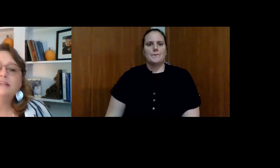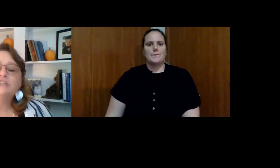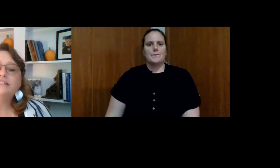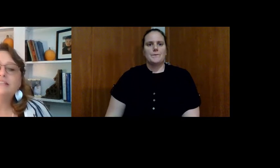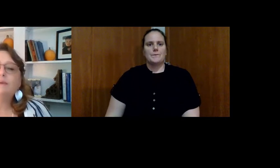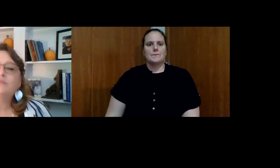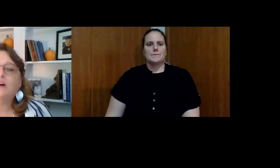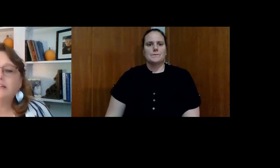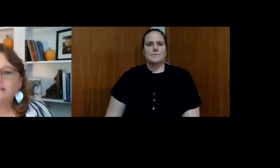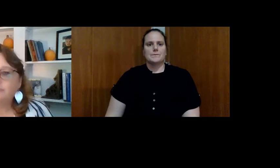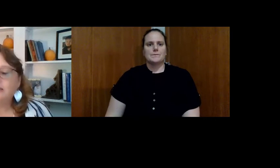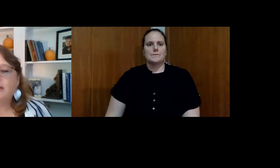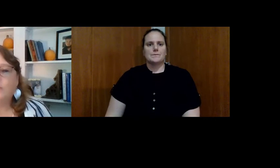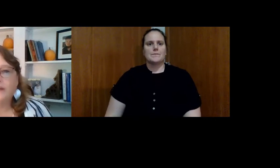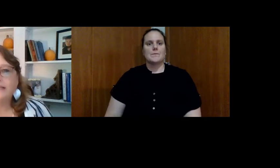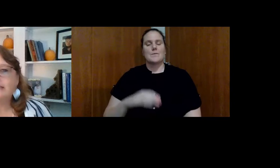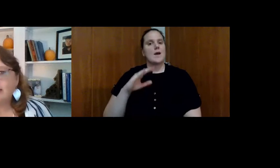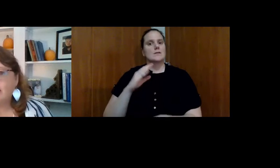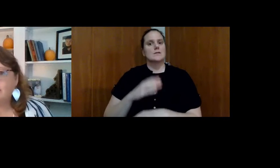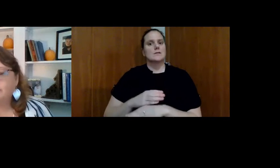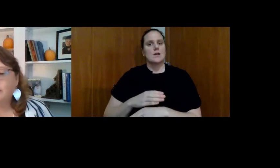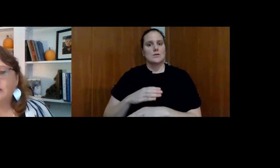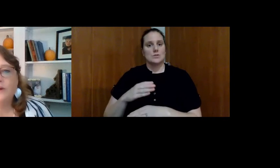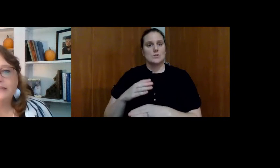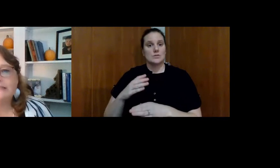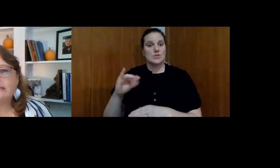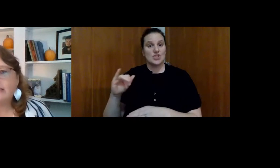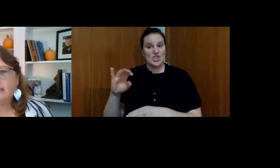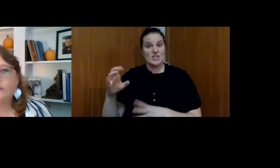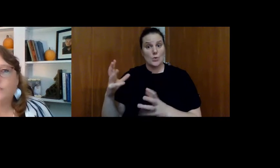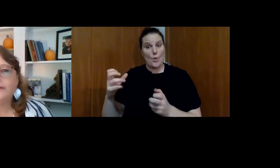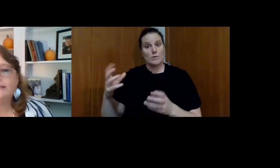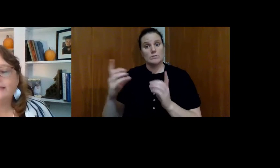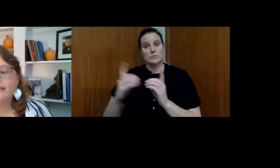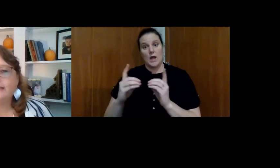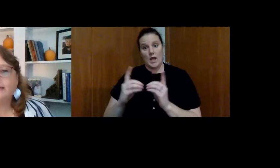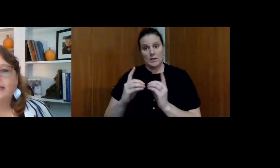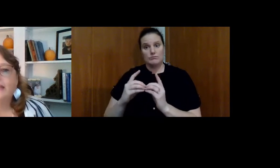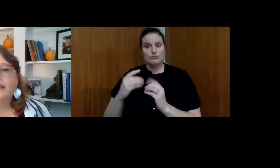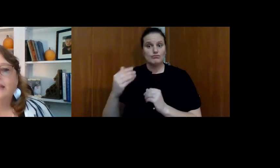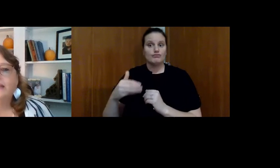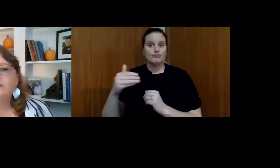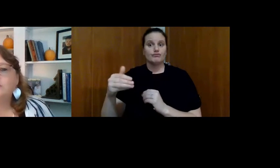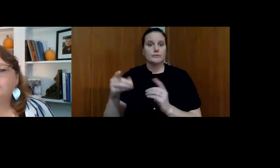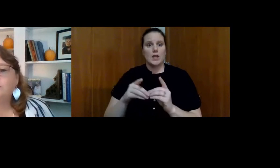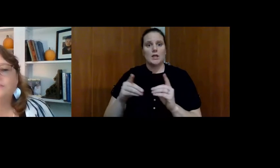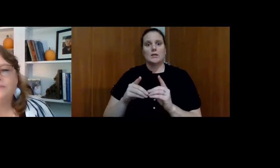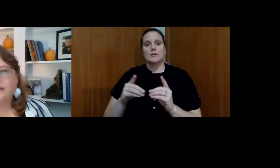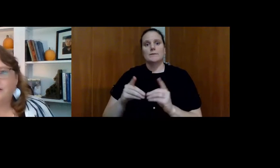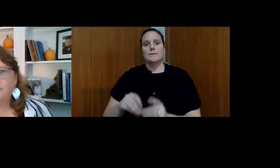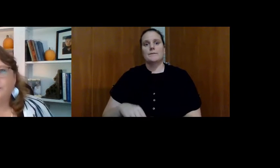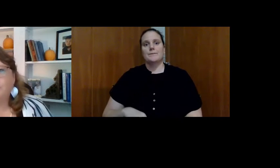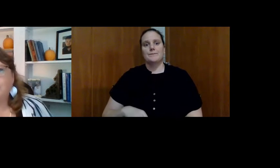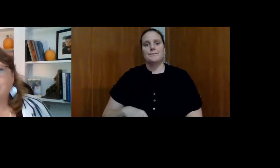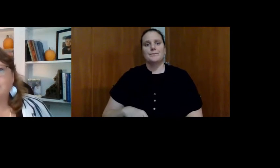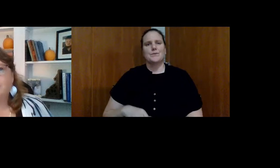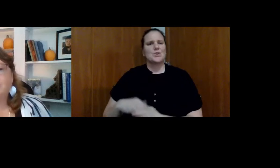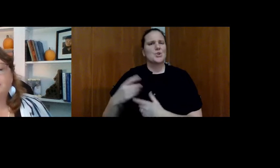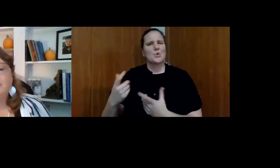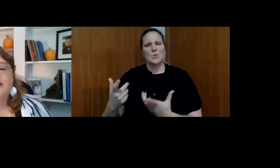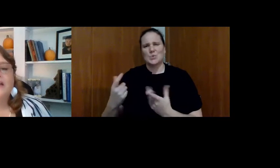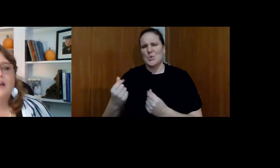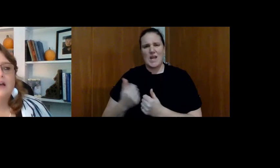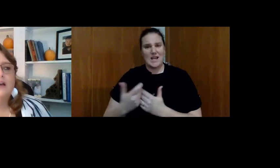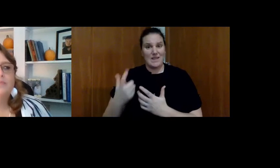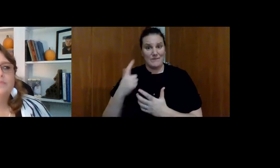My son, Jesse, kept talking to me about wanting to date. He wanted to date. He wanted to date. And, you know, you'd do anything for your kids,